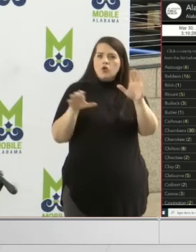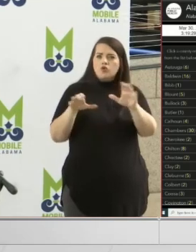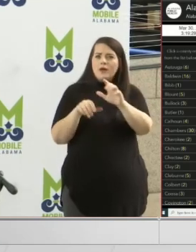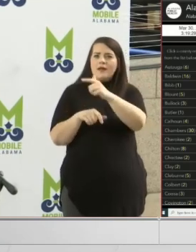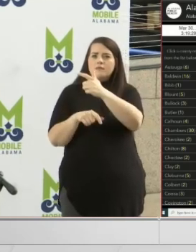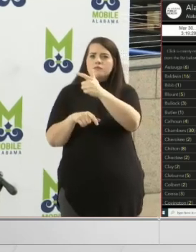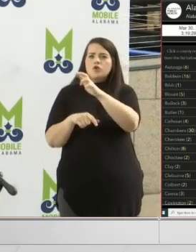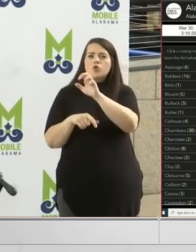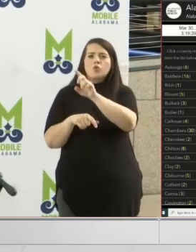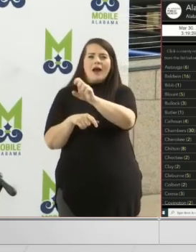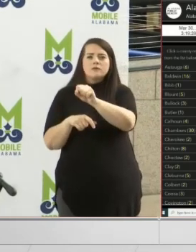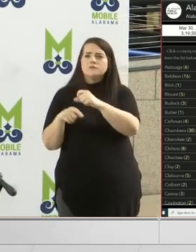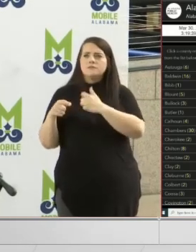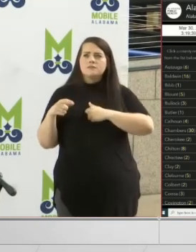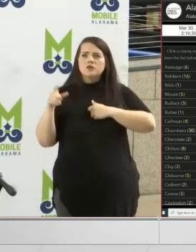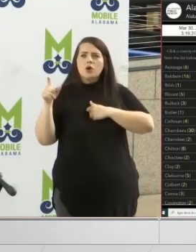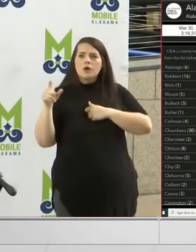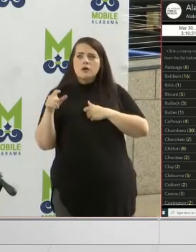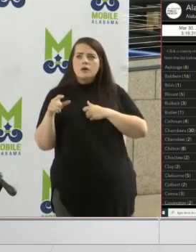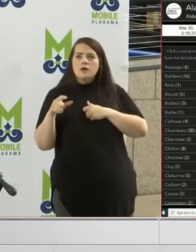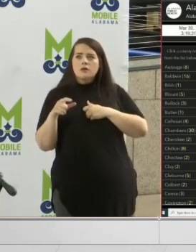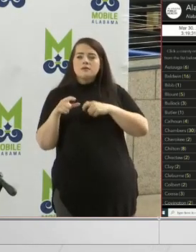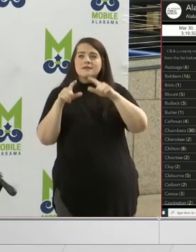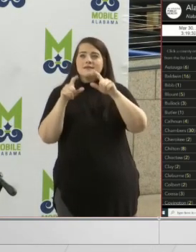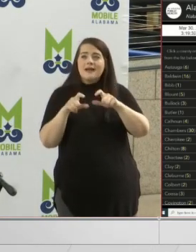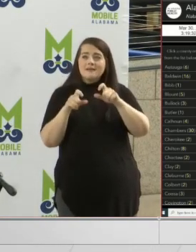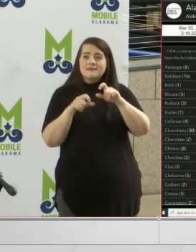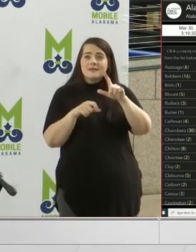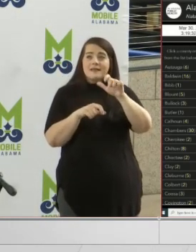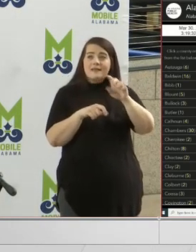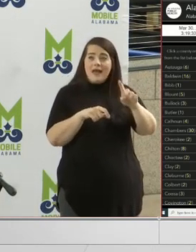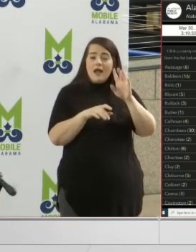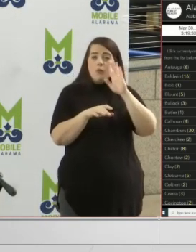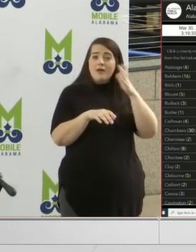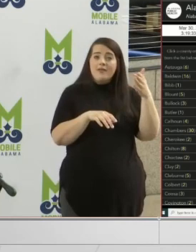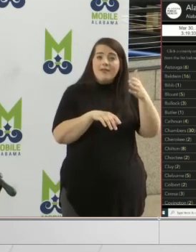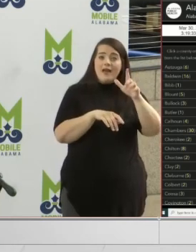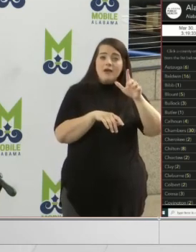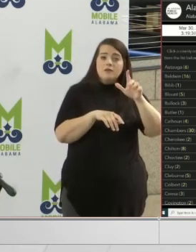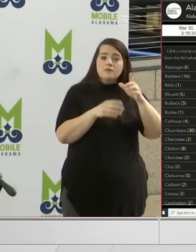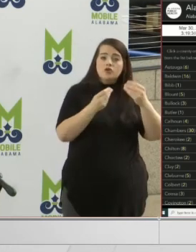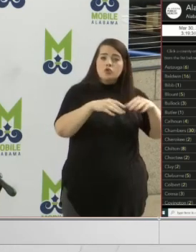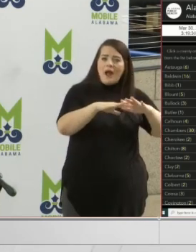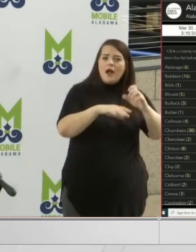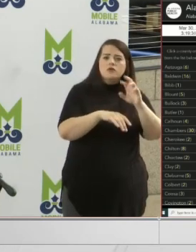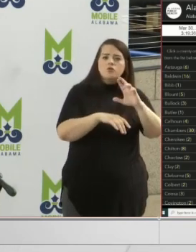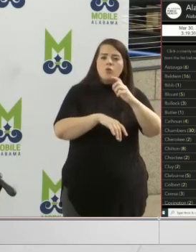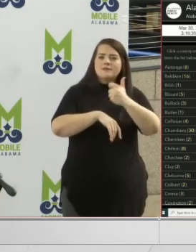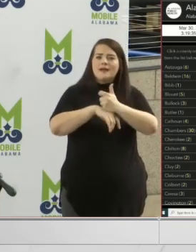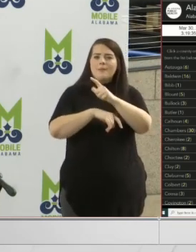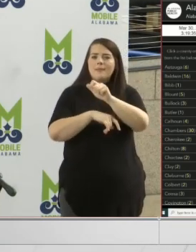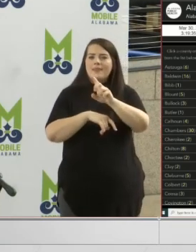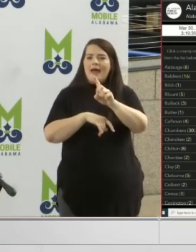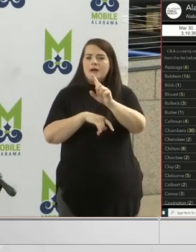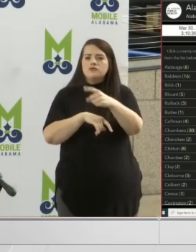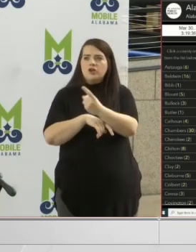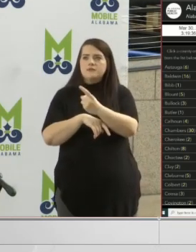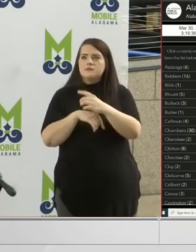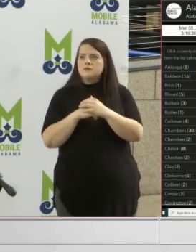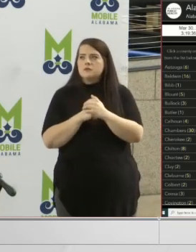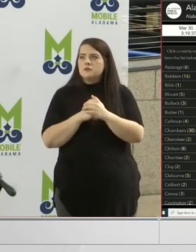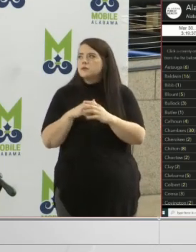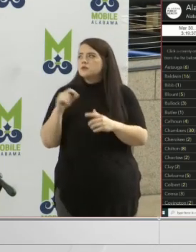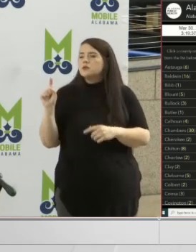well? I'm sorry, didn't hear the last part of that? lab? Is that going be the grounds as well? I know they had sent us right there, because would be the one at LAD.